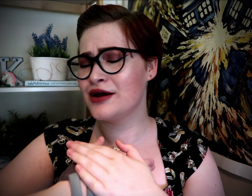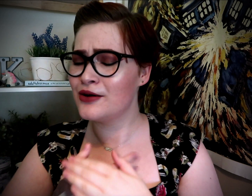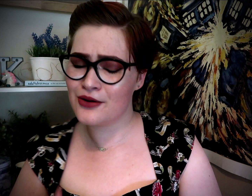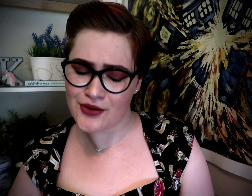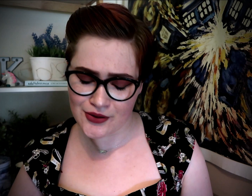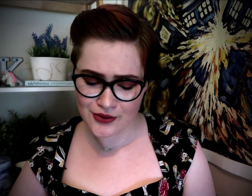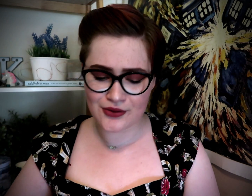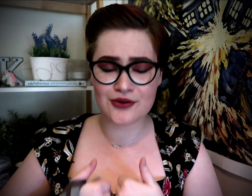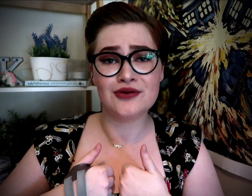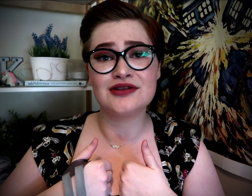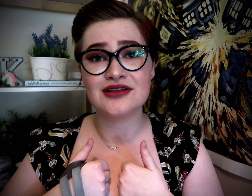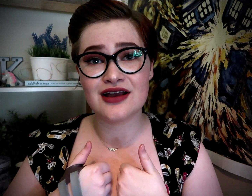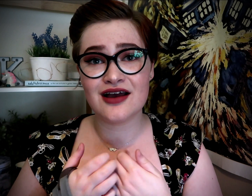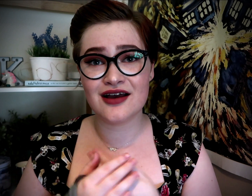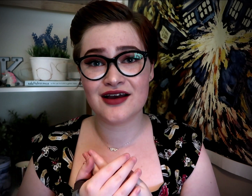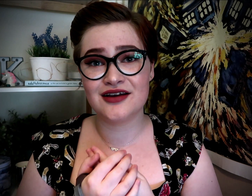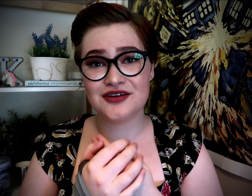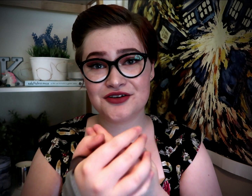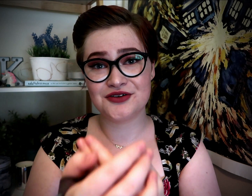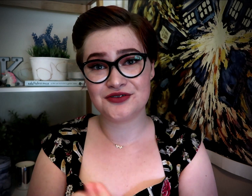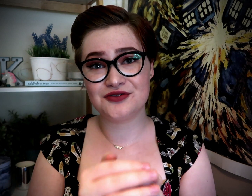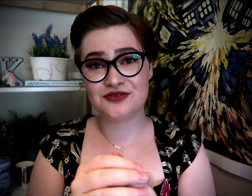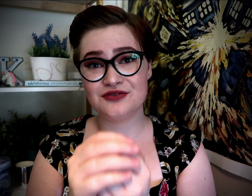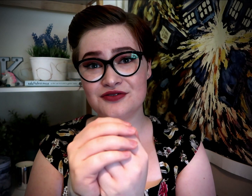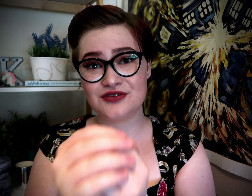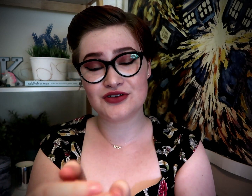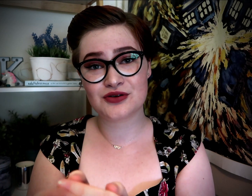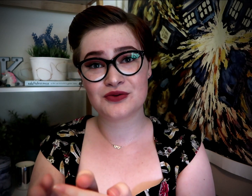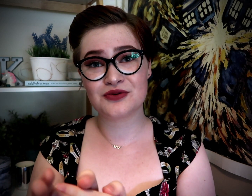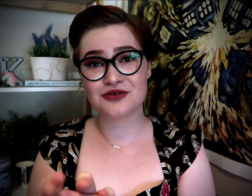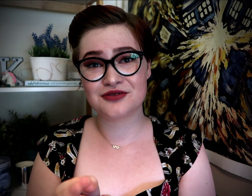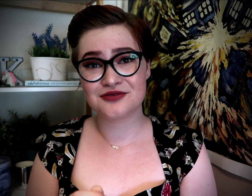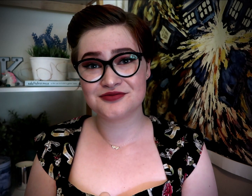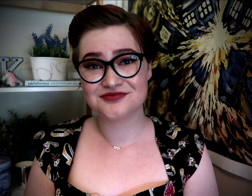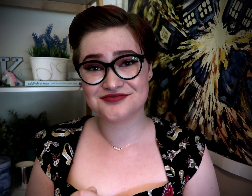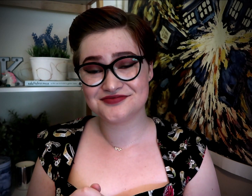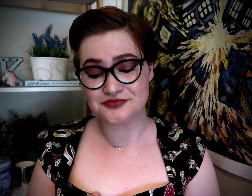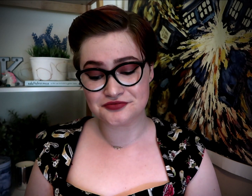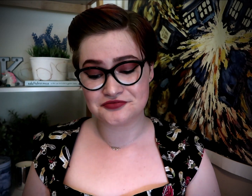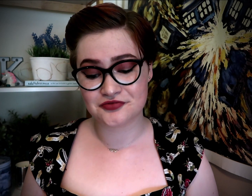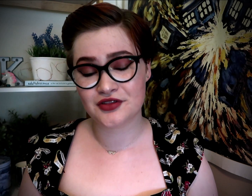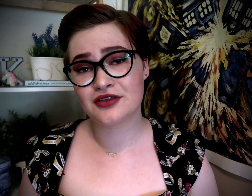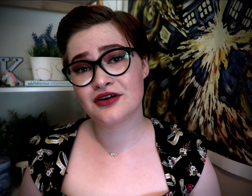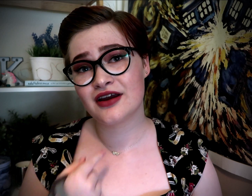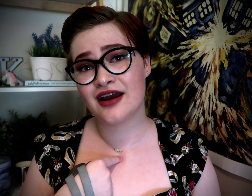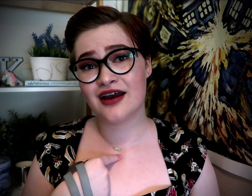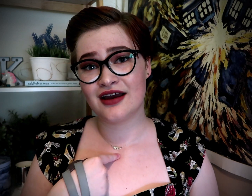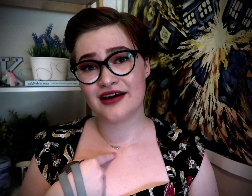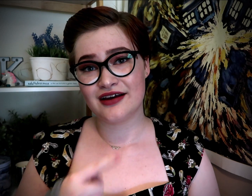whole life too For I